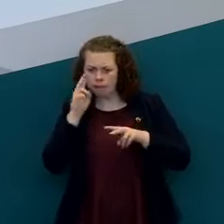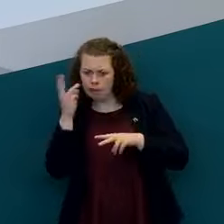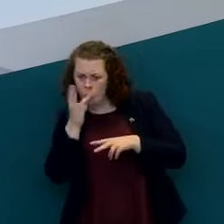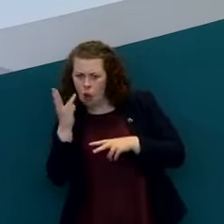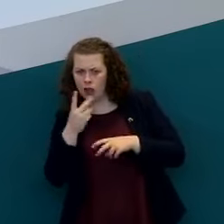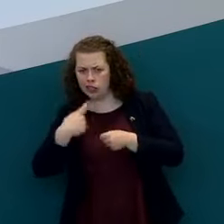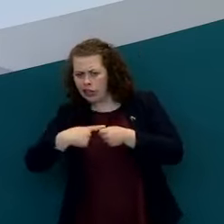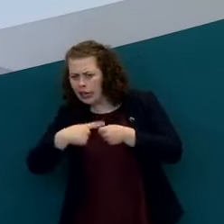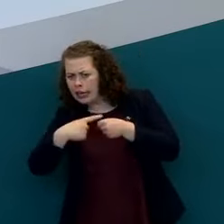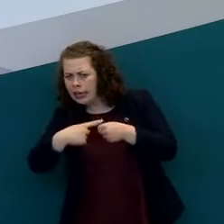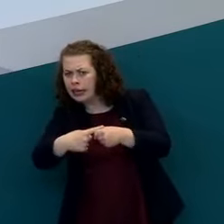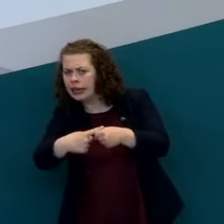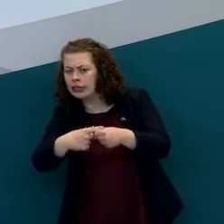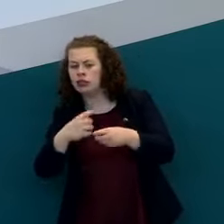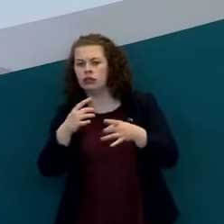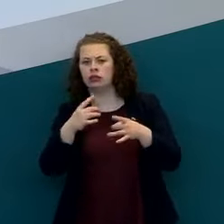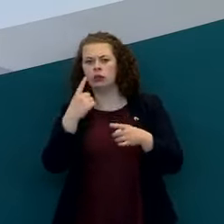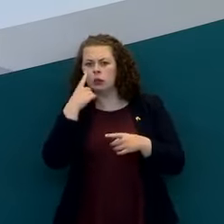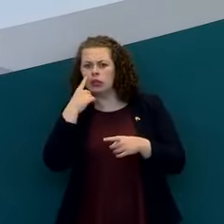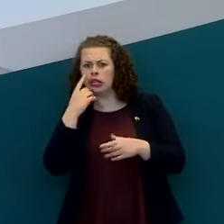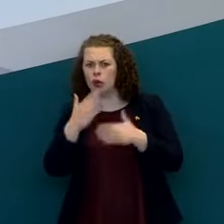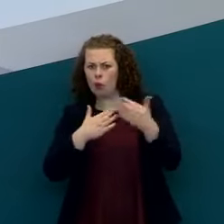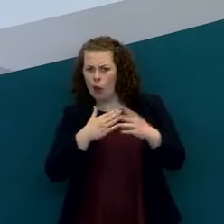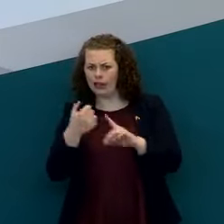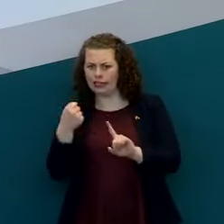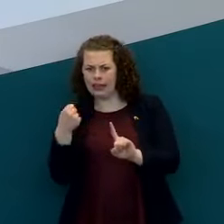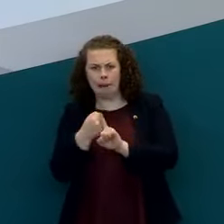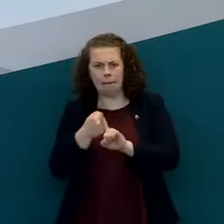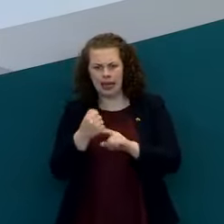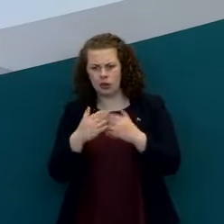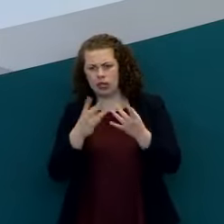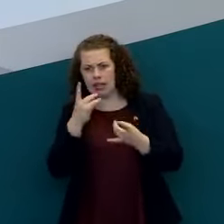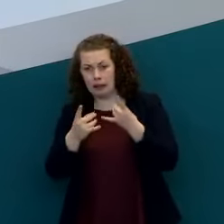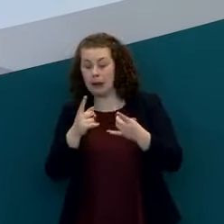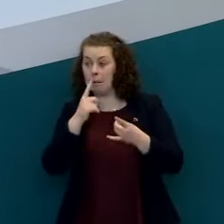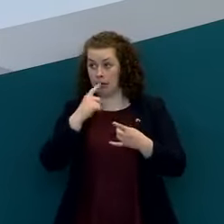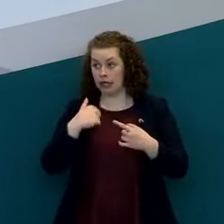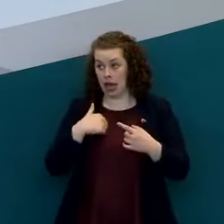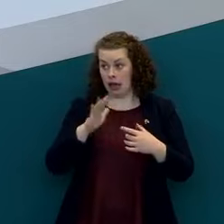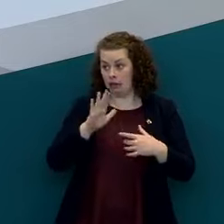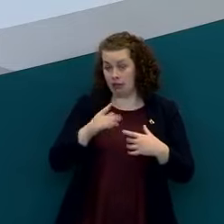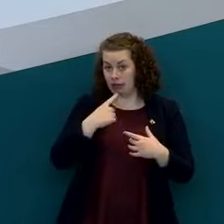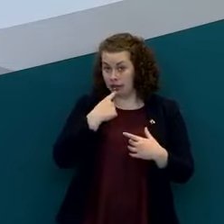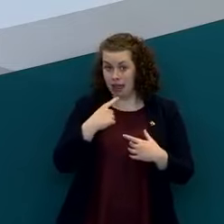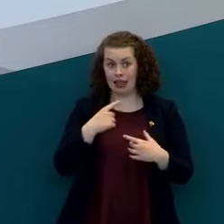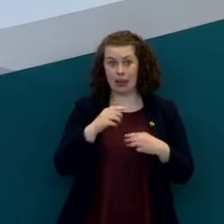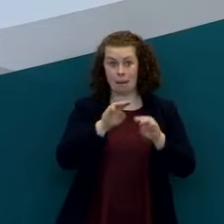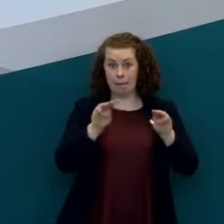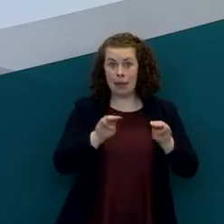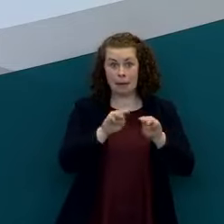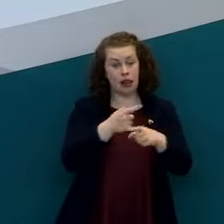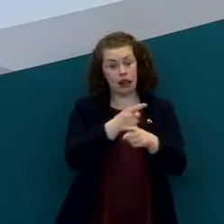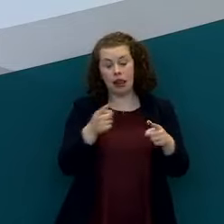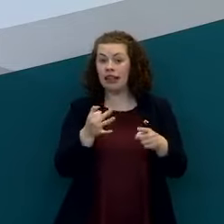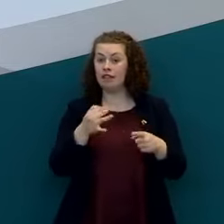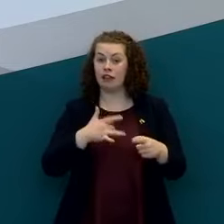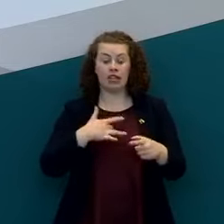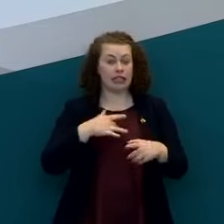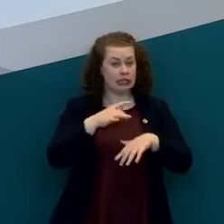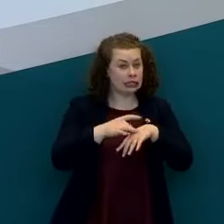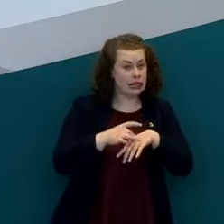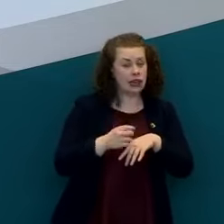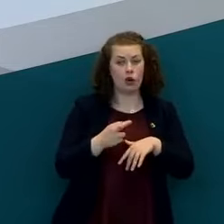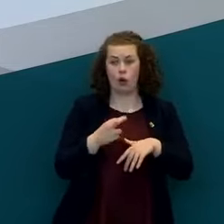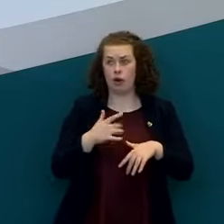of view to look at what the what the overall impact of that but in terms of the message in terms of population behavior i couldn't say that more strongly and say that